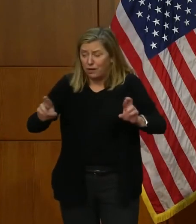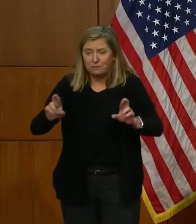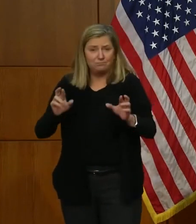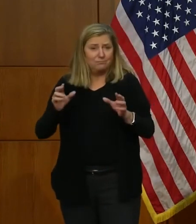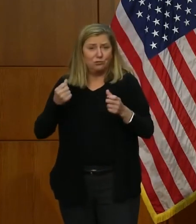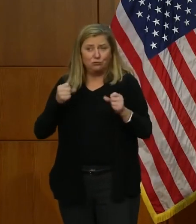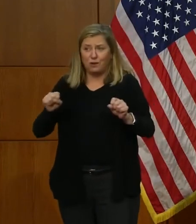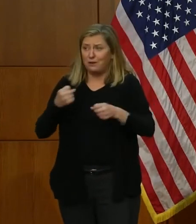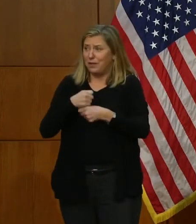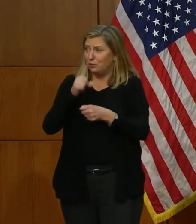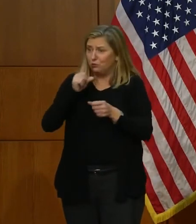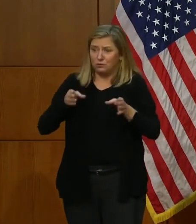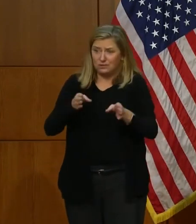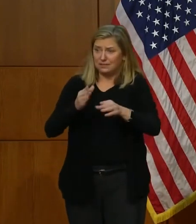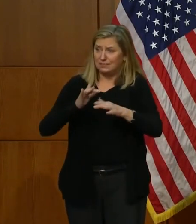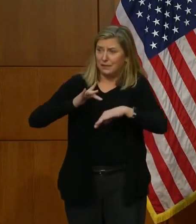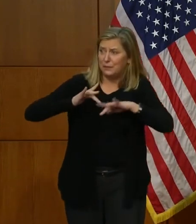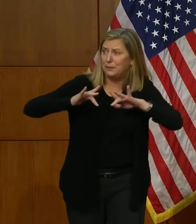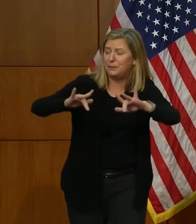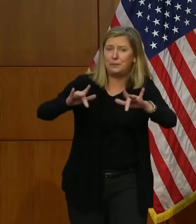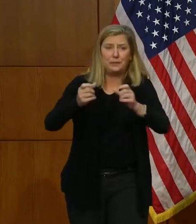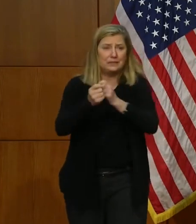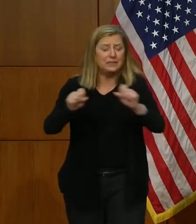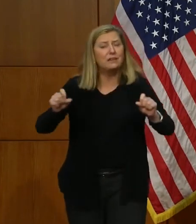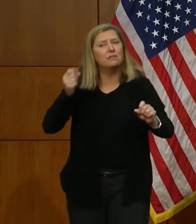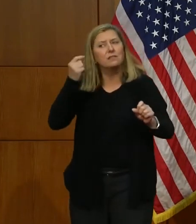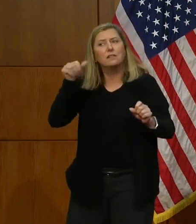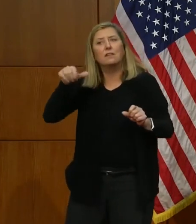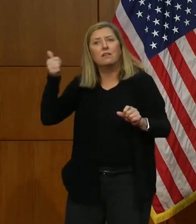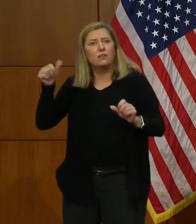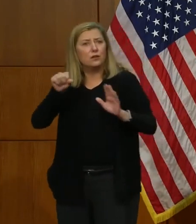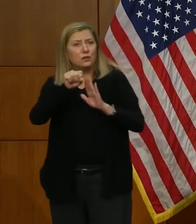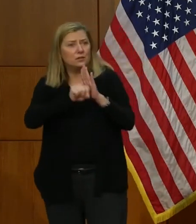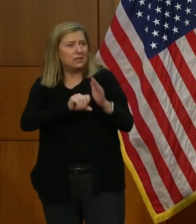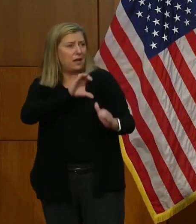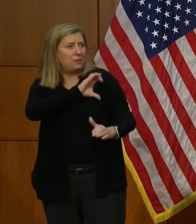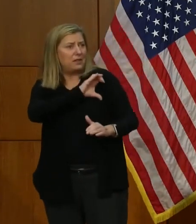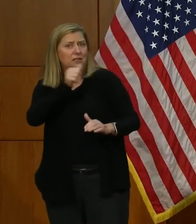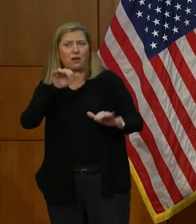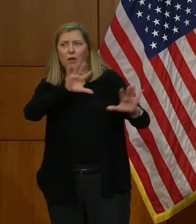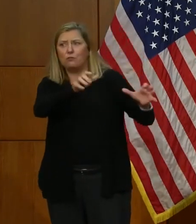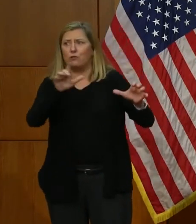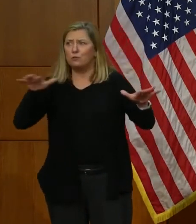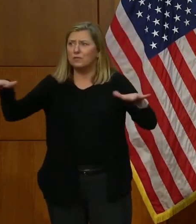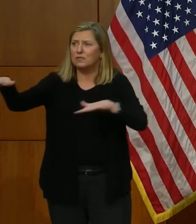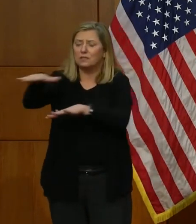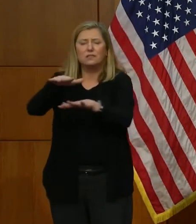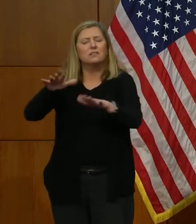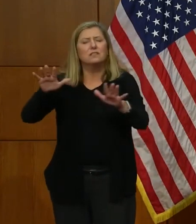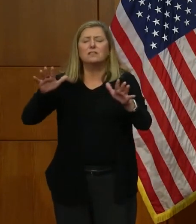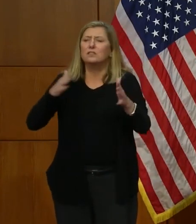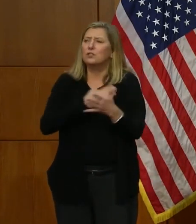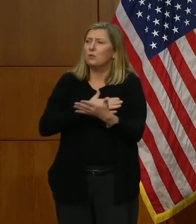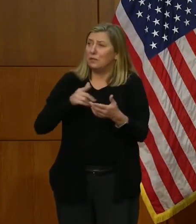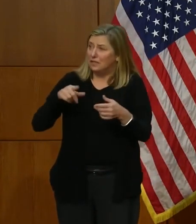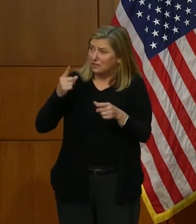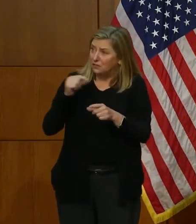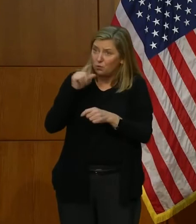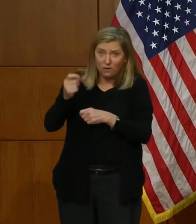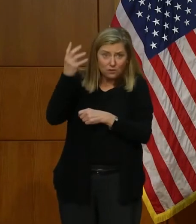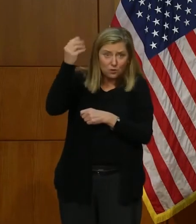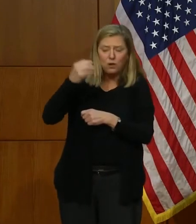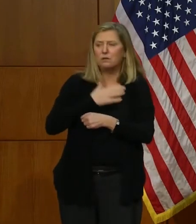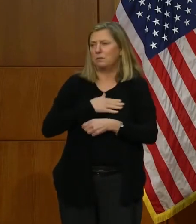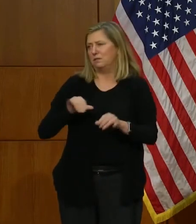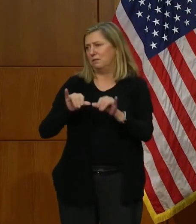roads safe. But we have to remember our state police and other law enforcement agents are out. And so if everybody can just stay home, that